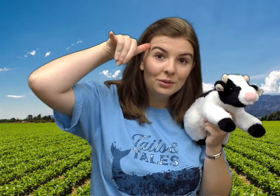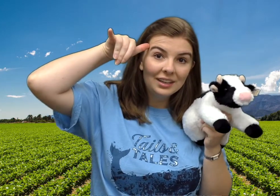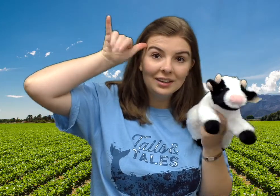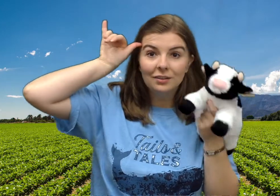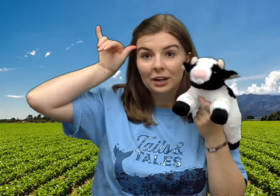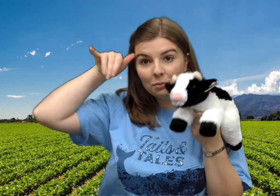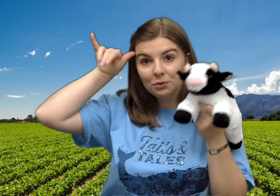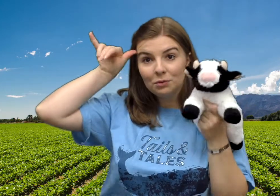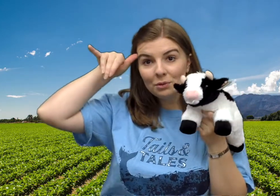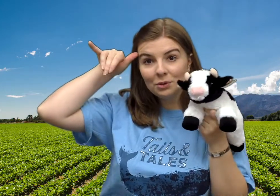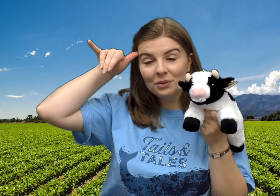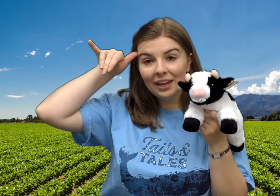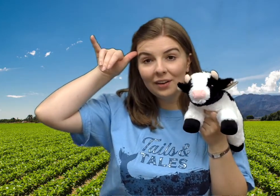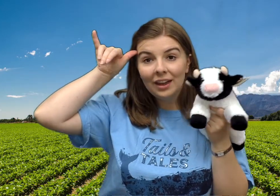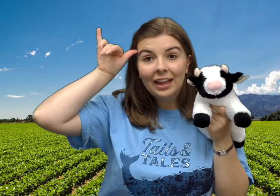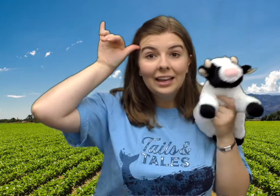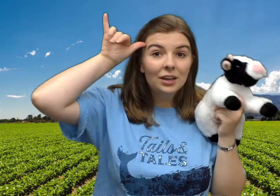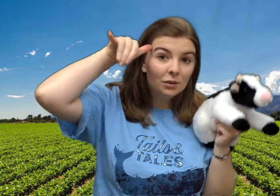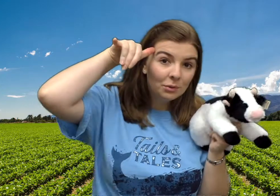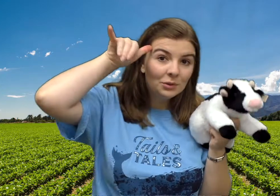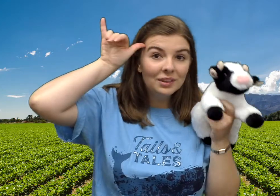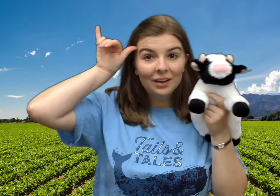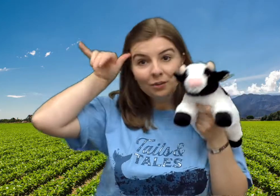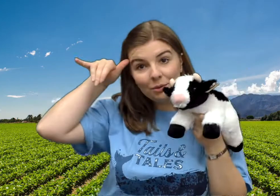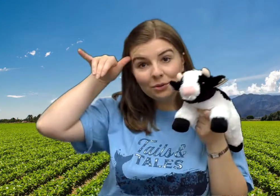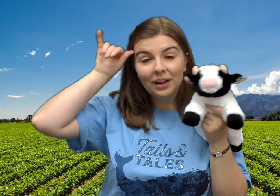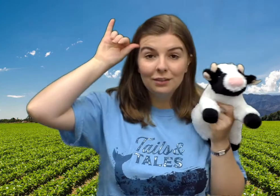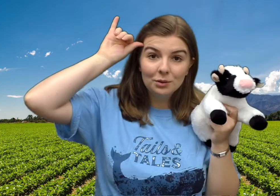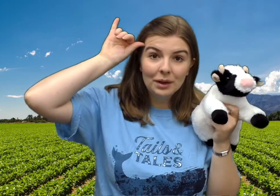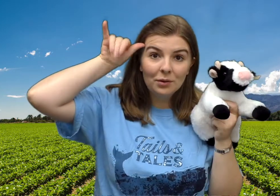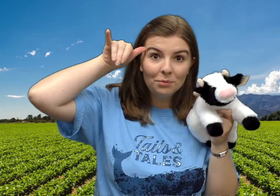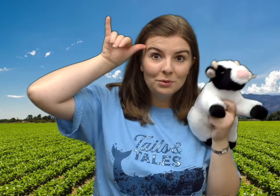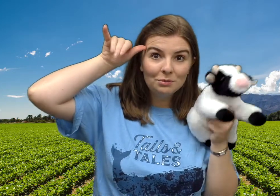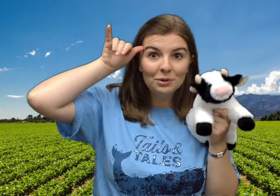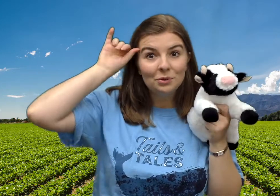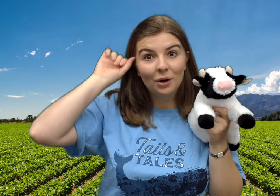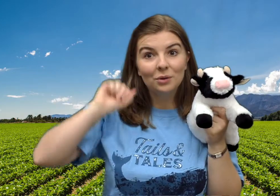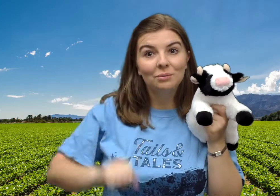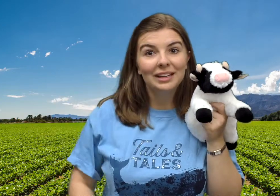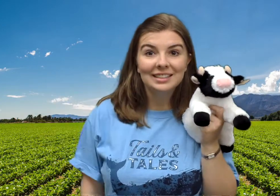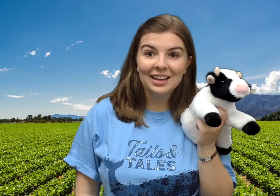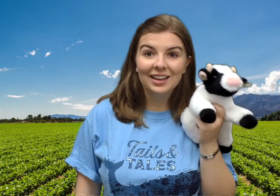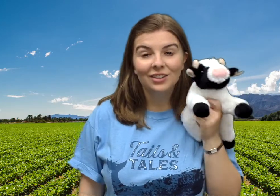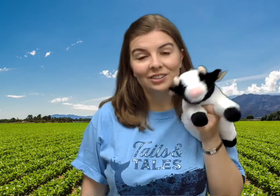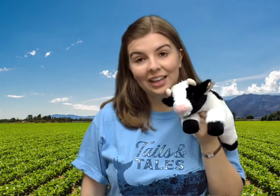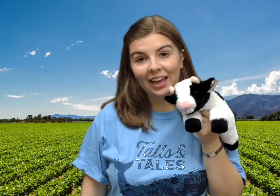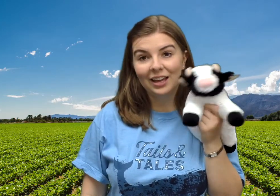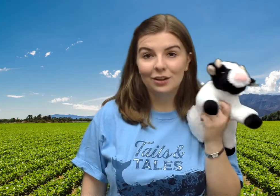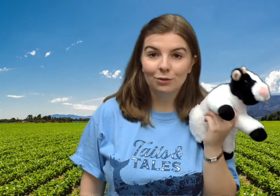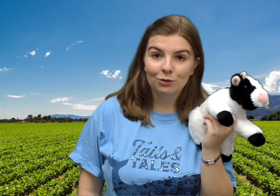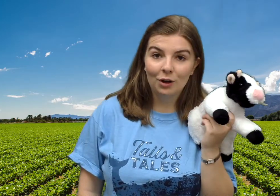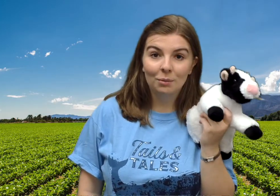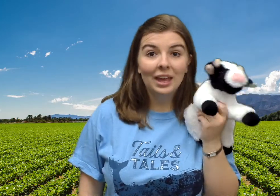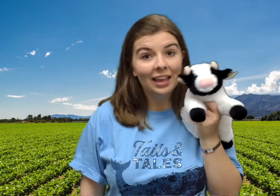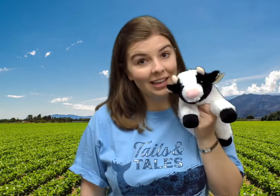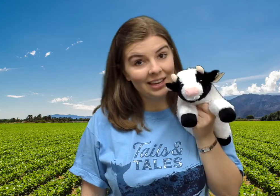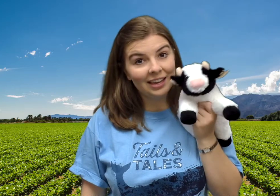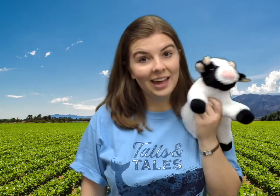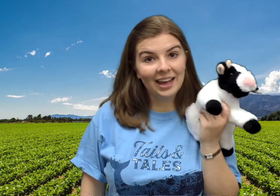here and a moo moo there Here a moo, there a moo, everywhere a moo moo Old MacDonald had a farm, E-I